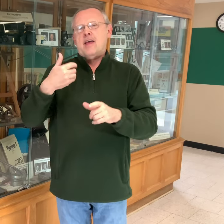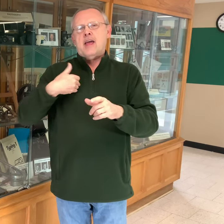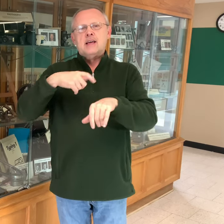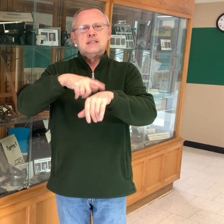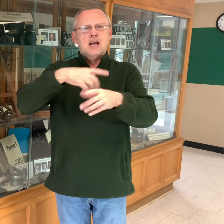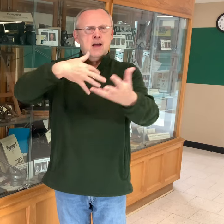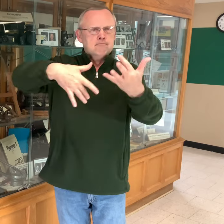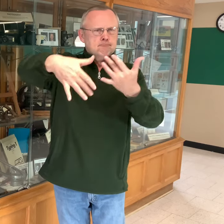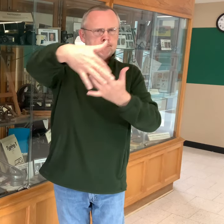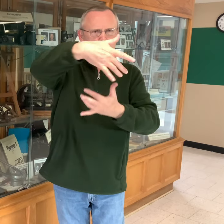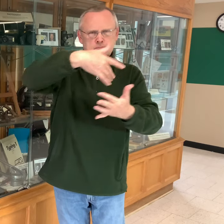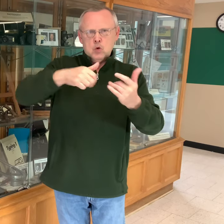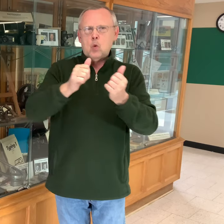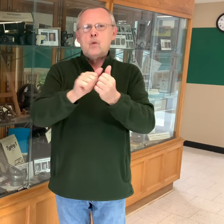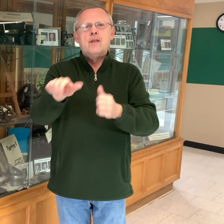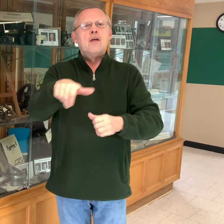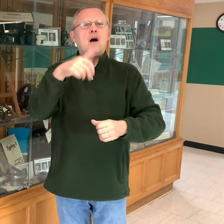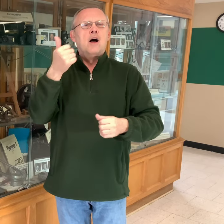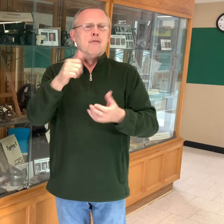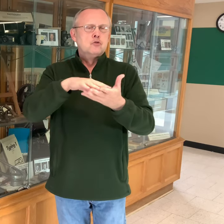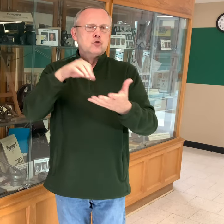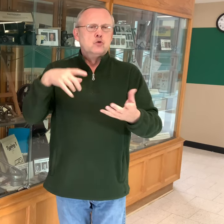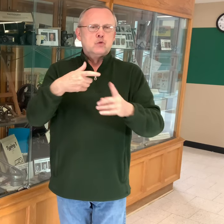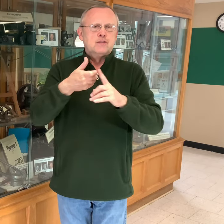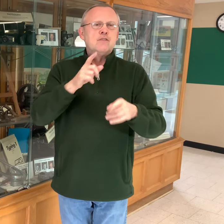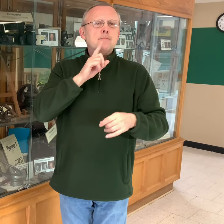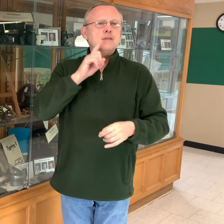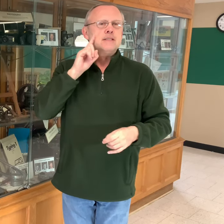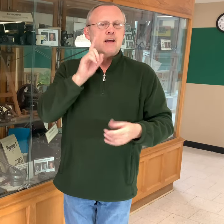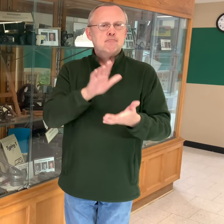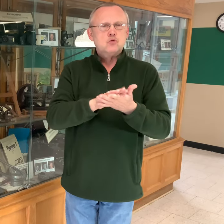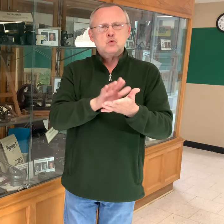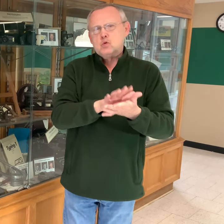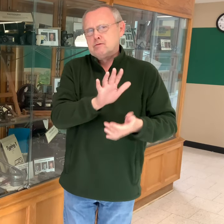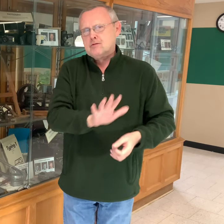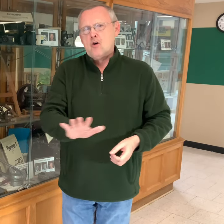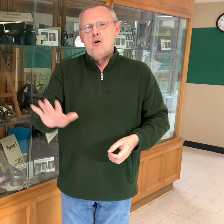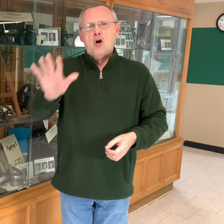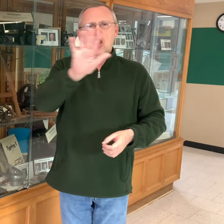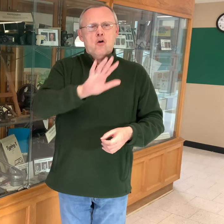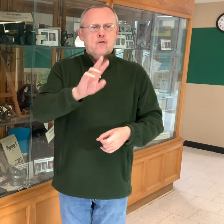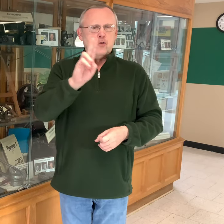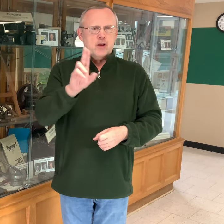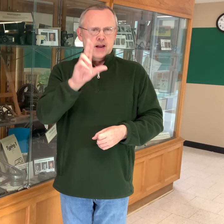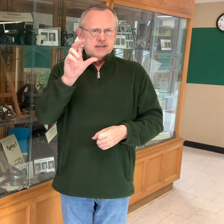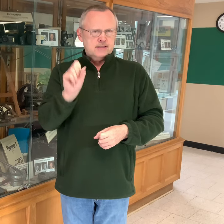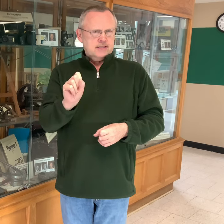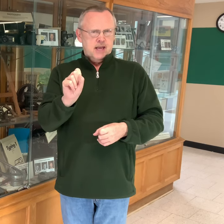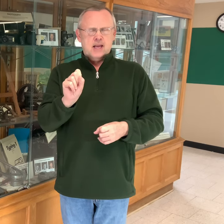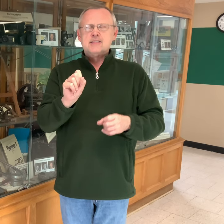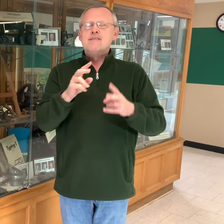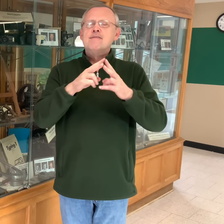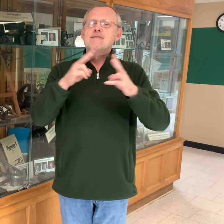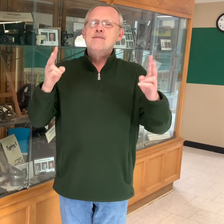friends they met, and they had time to socialize with other students from deaf schools throughout the United States.